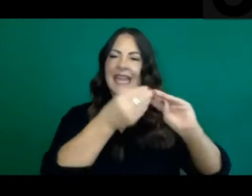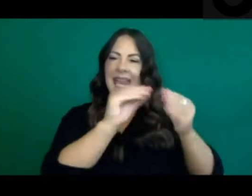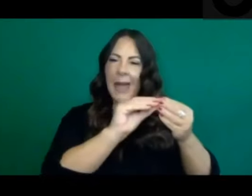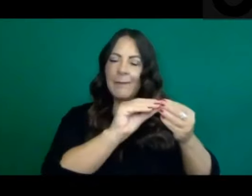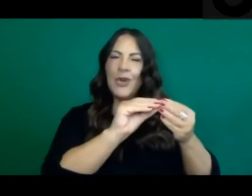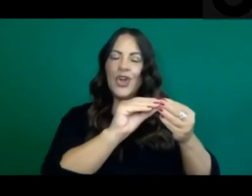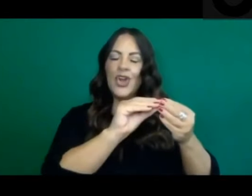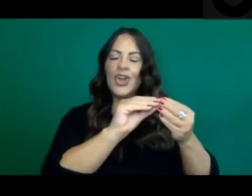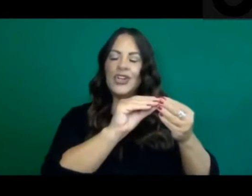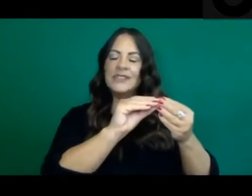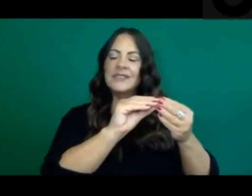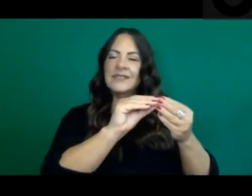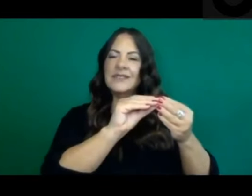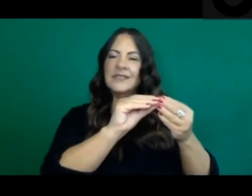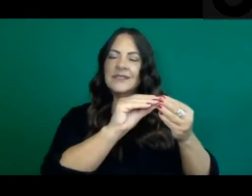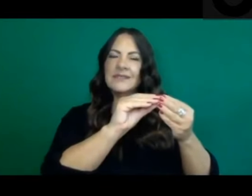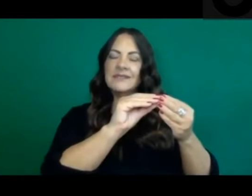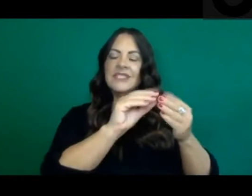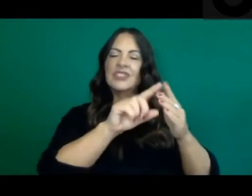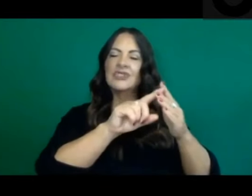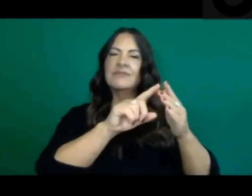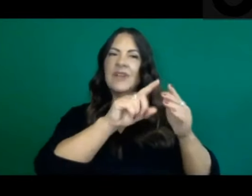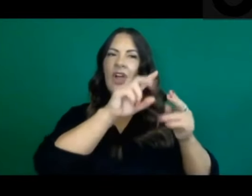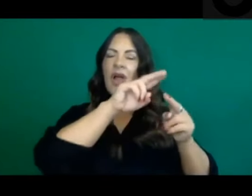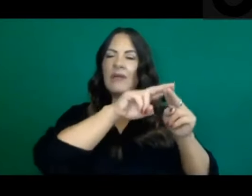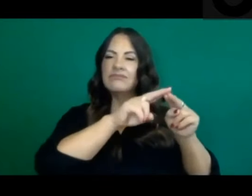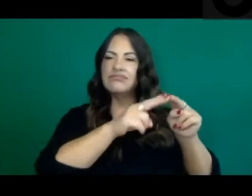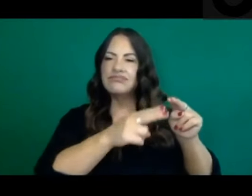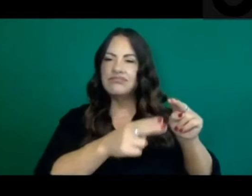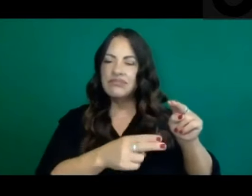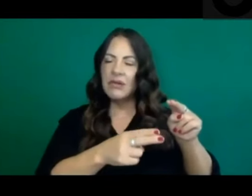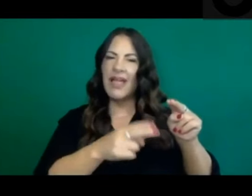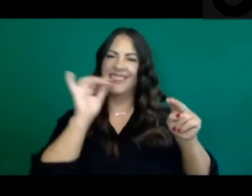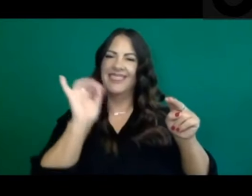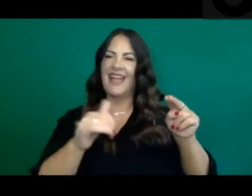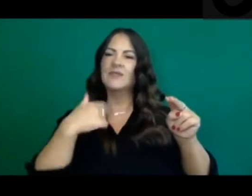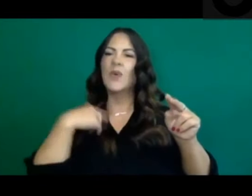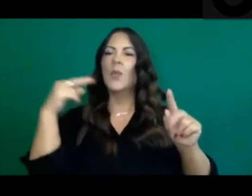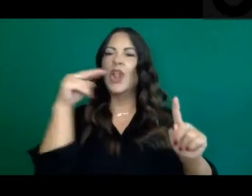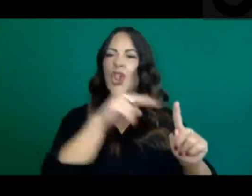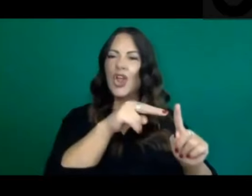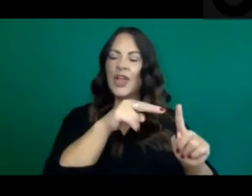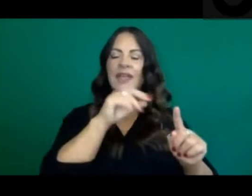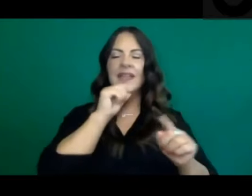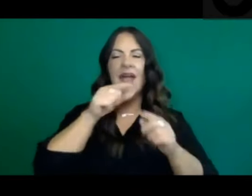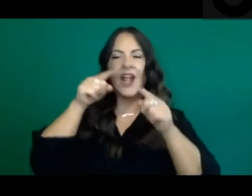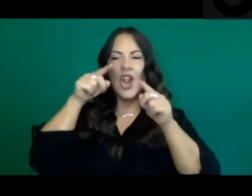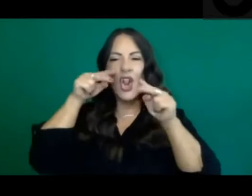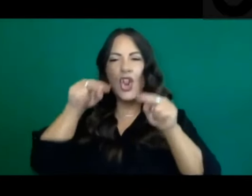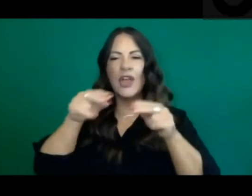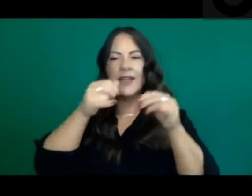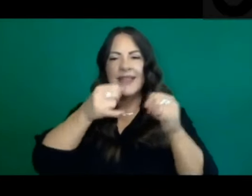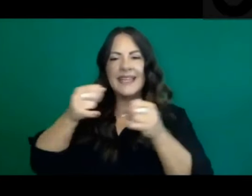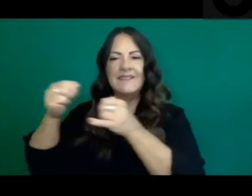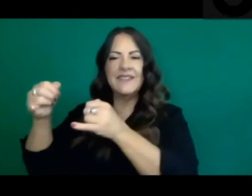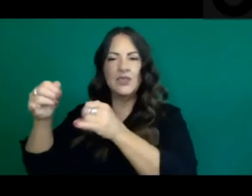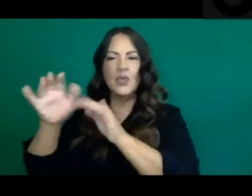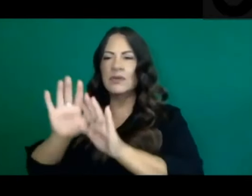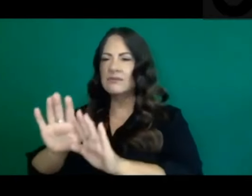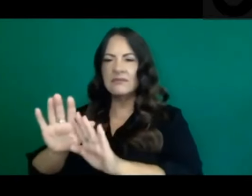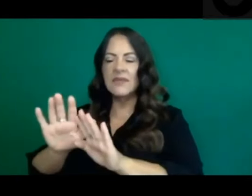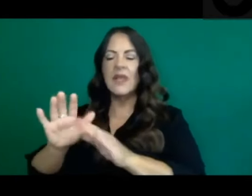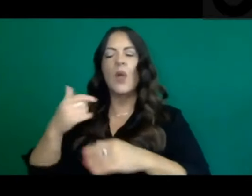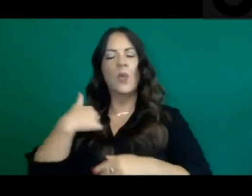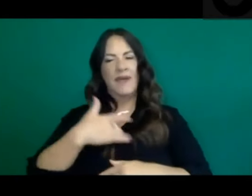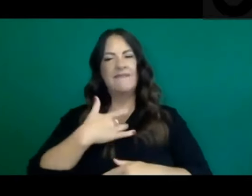down both in cases and in hospitalizations. So we don't feel like we're moving in the wrong